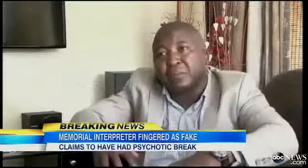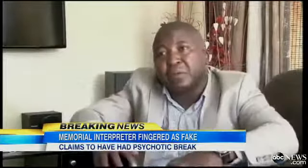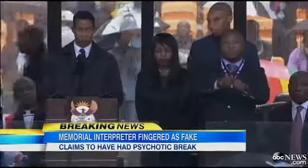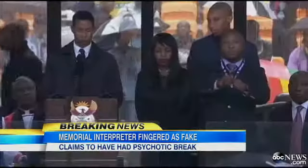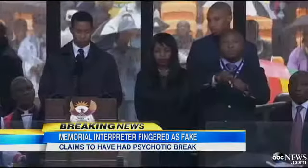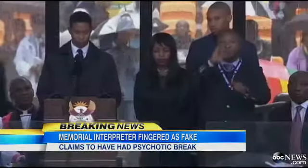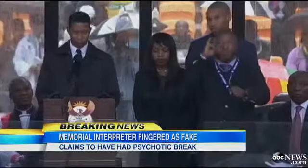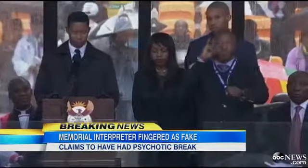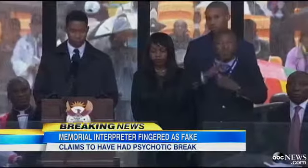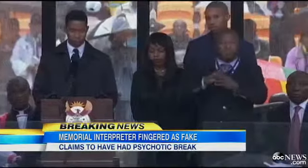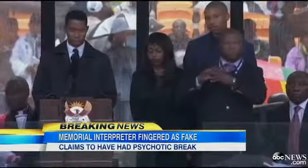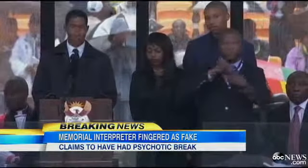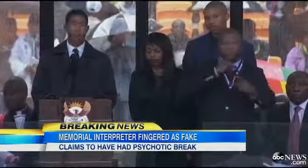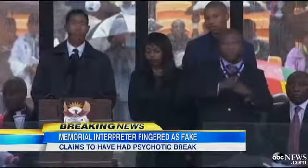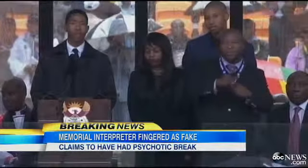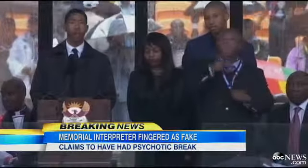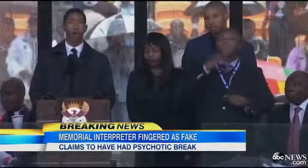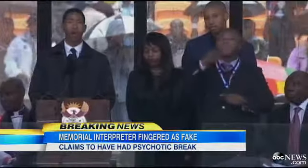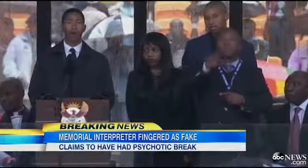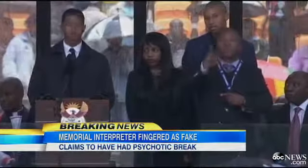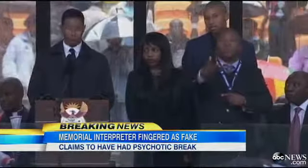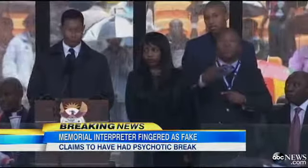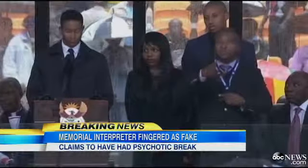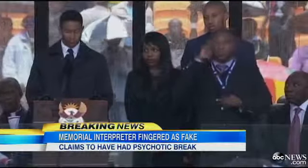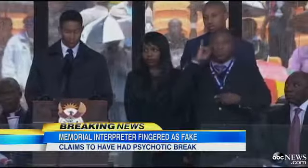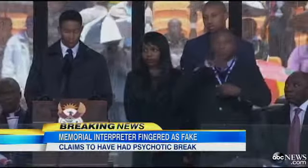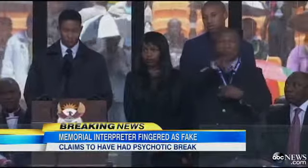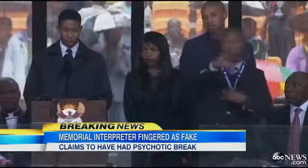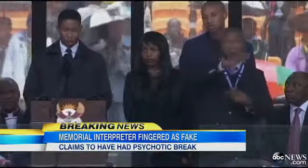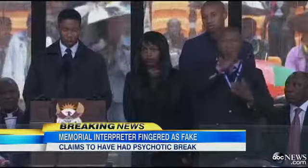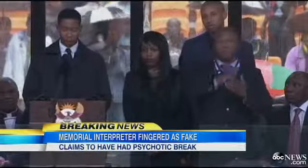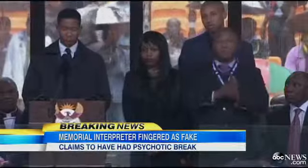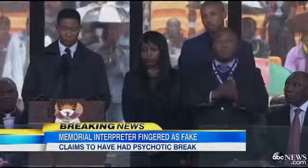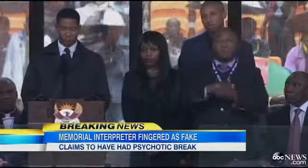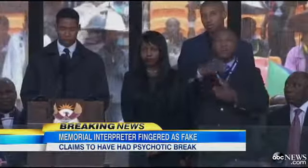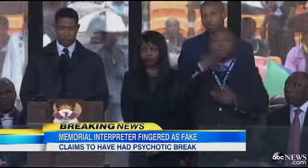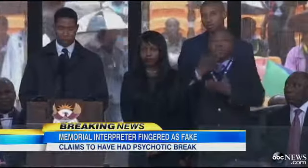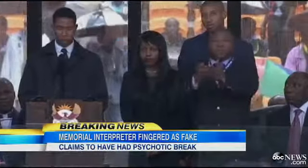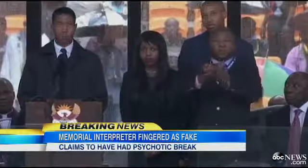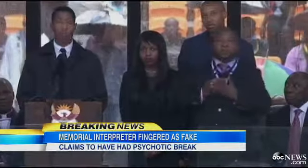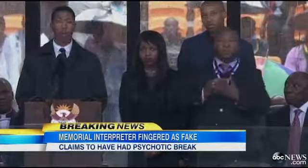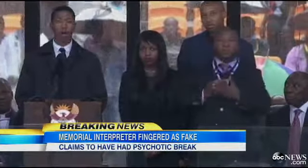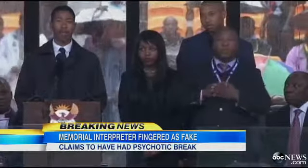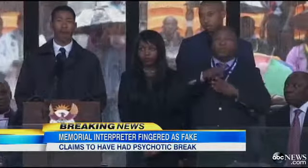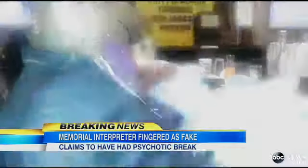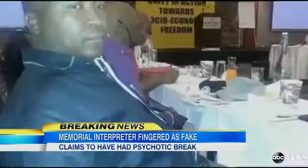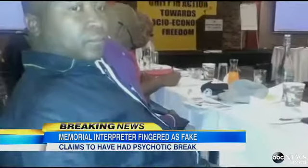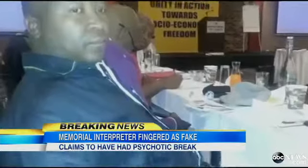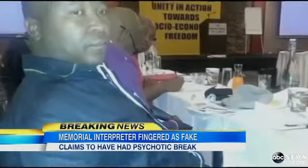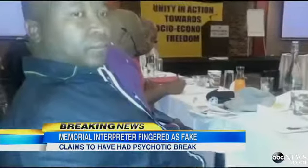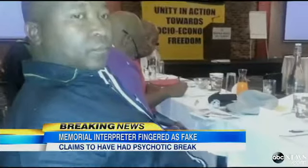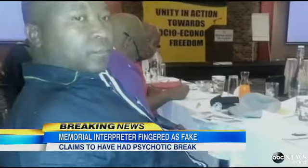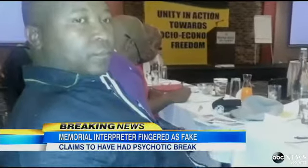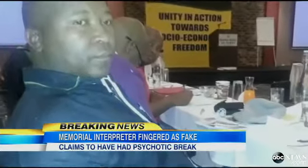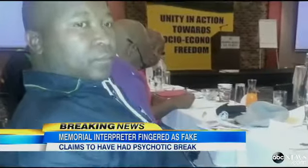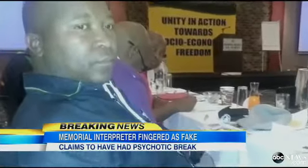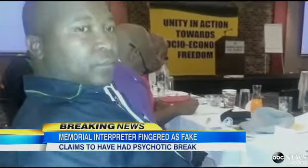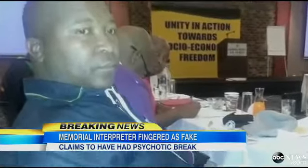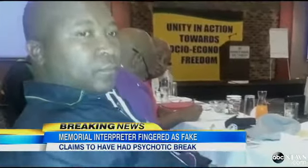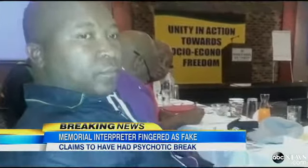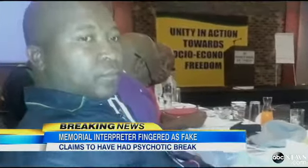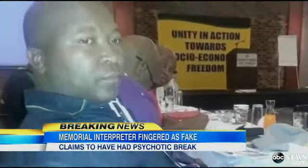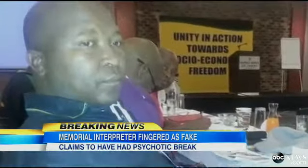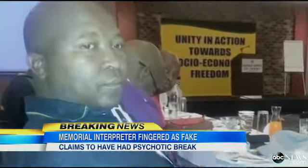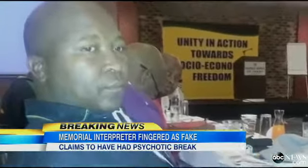stadium. Speaking out for the first time since his head-scratching translation of Nelson Mandela's memorial, sign language interpreter